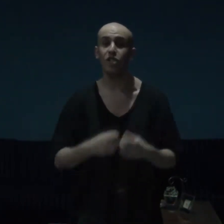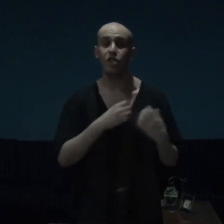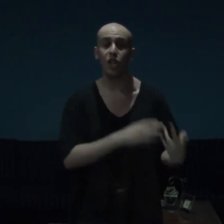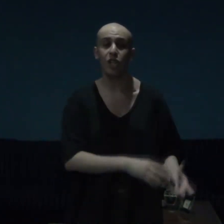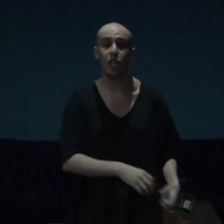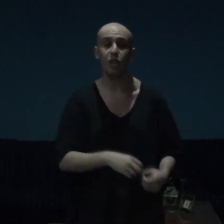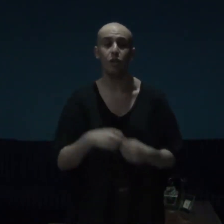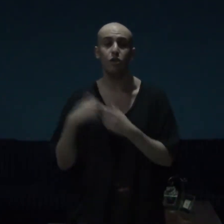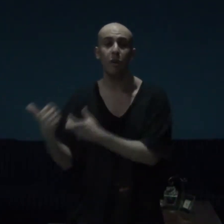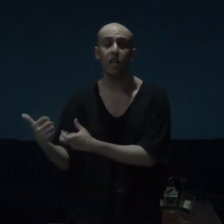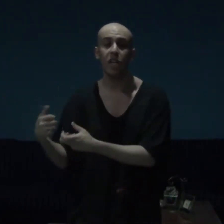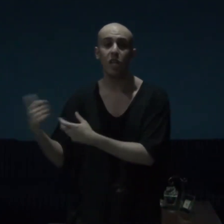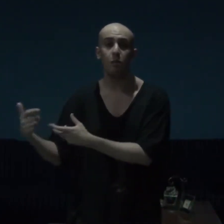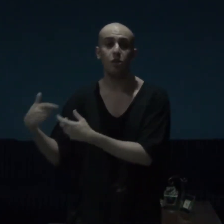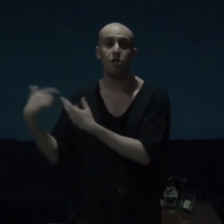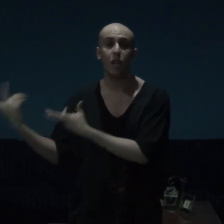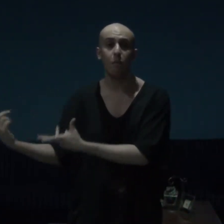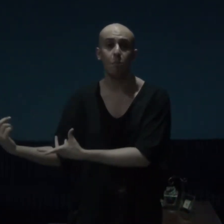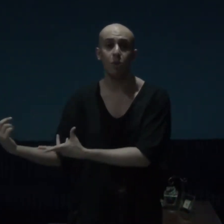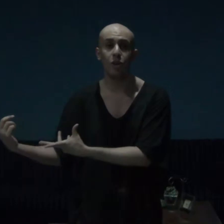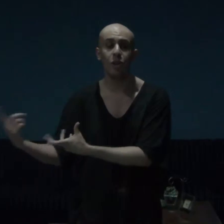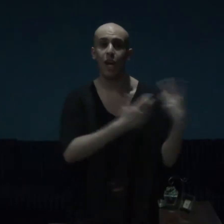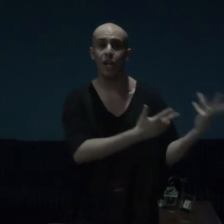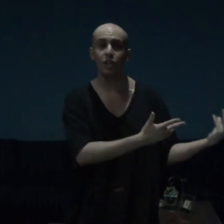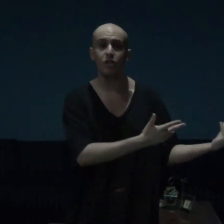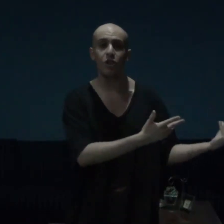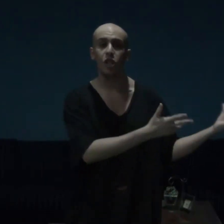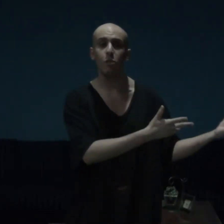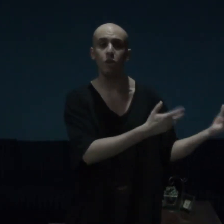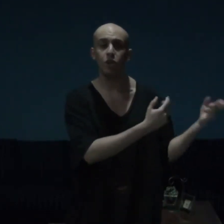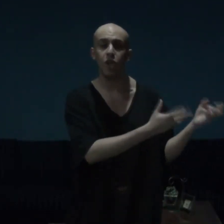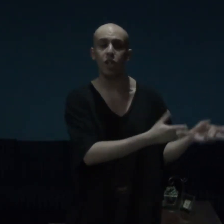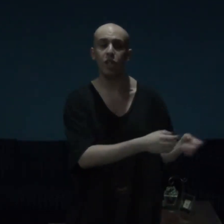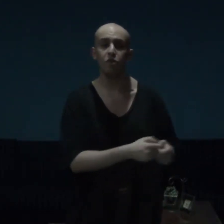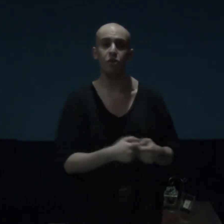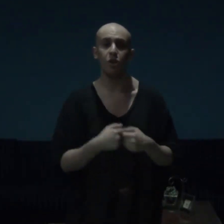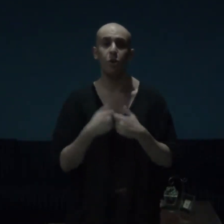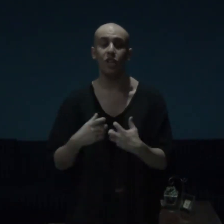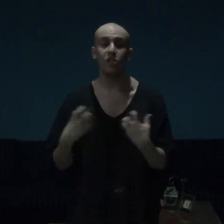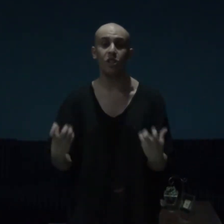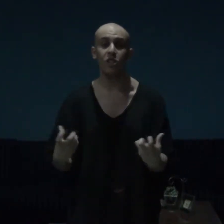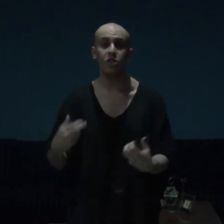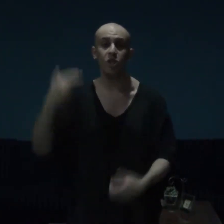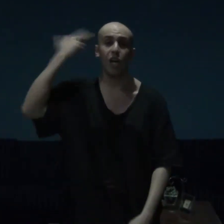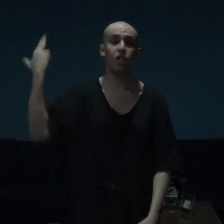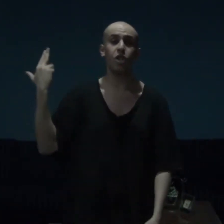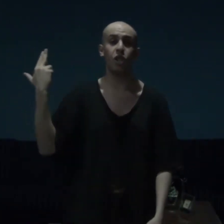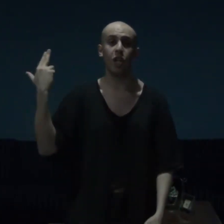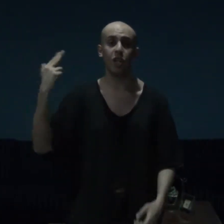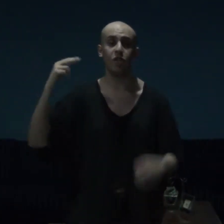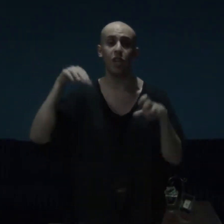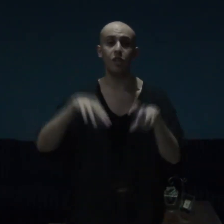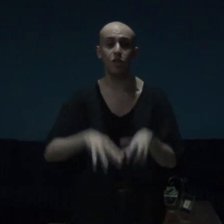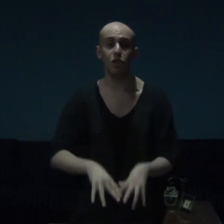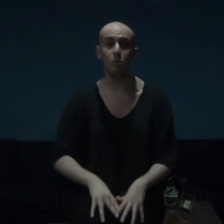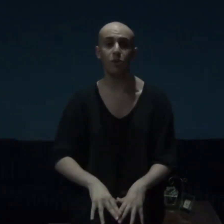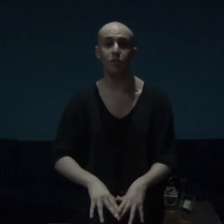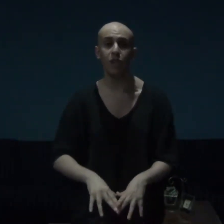and gals, by Kimo Stambul and Timo Chayanto, it is headshot, and this movie,